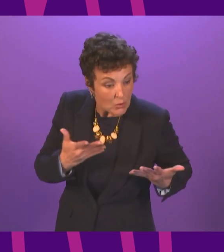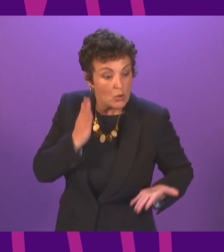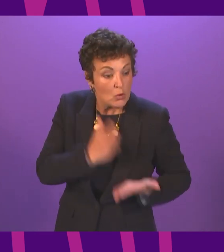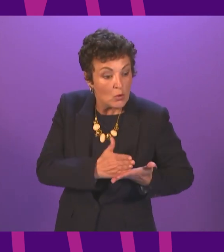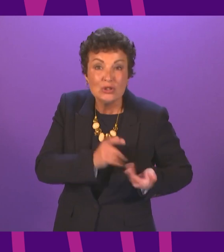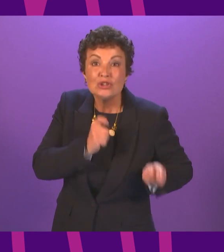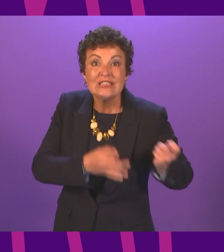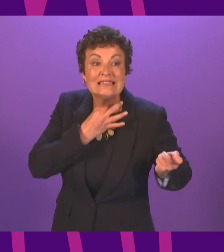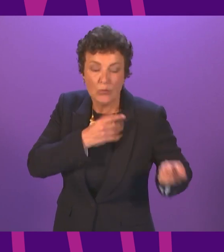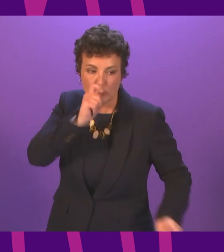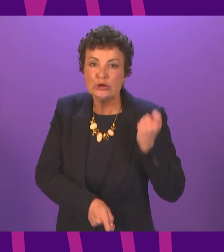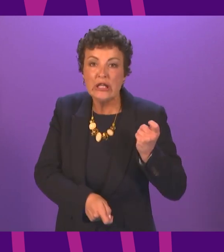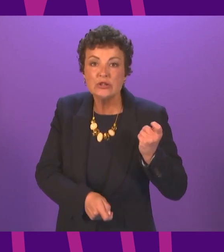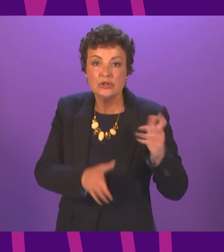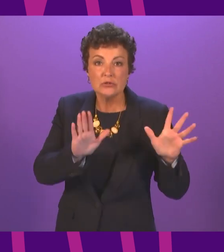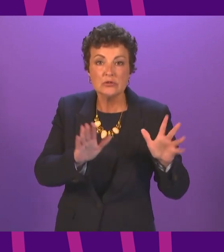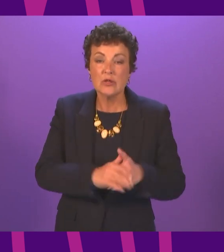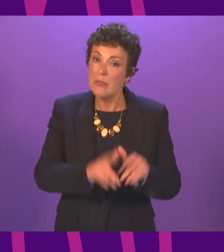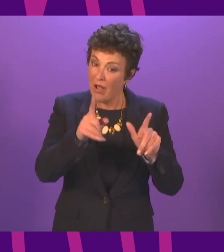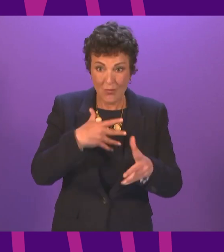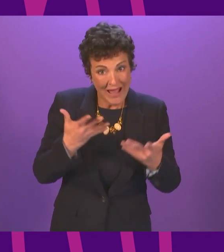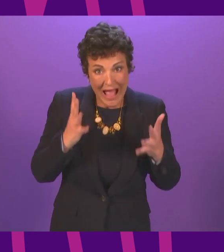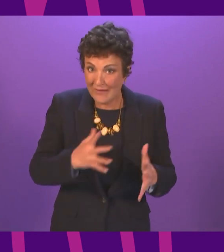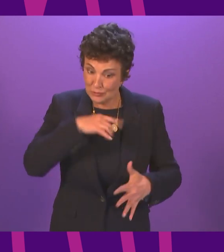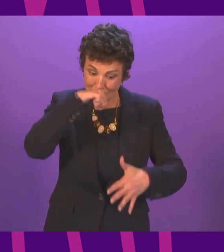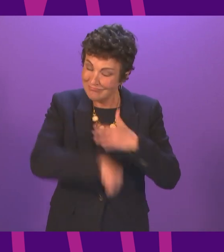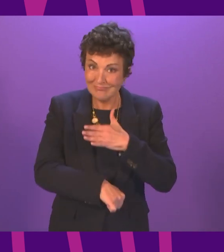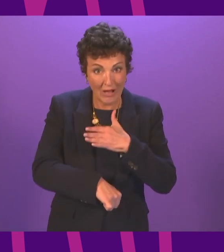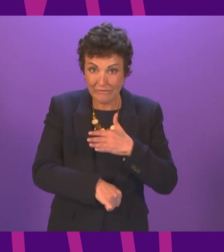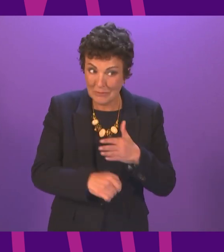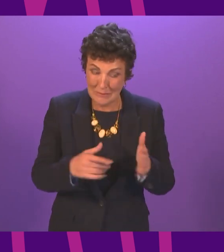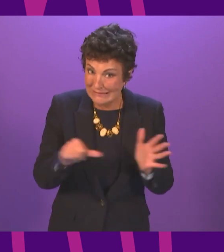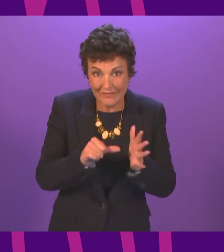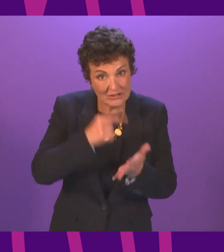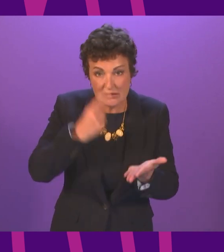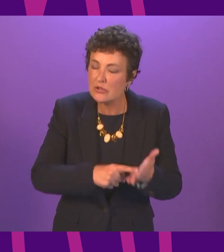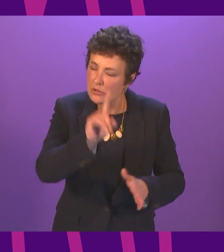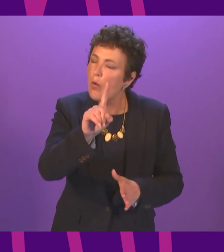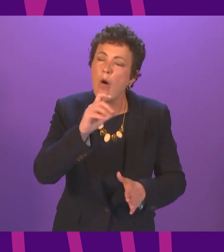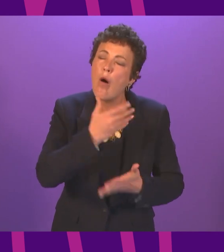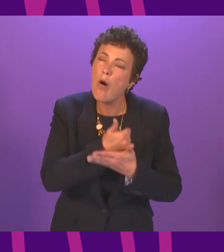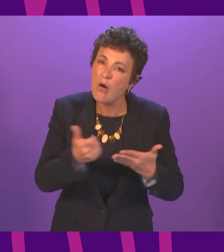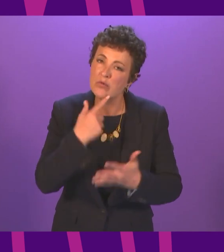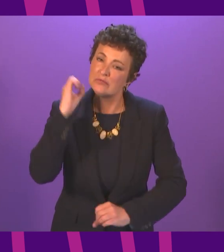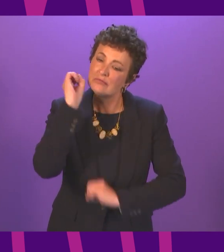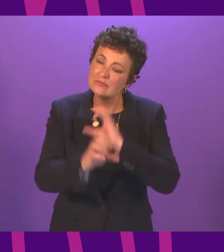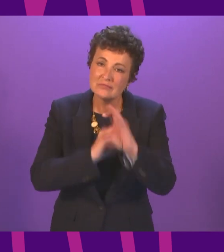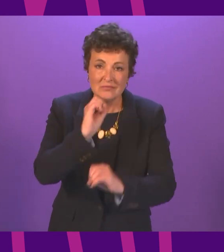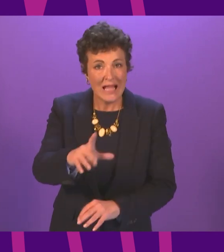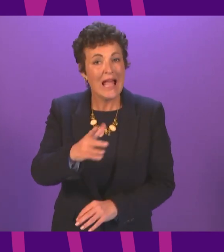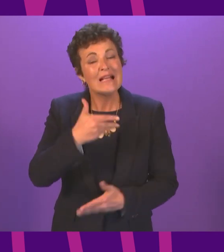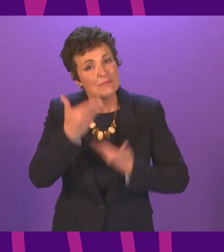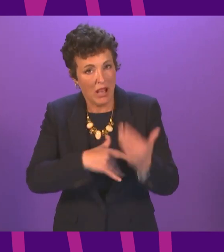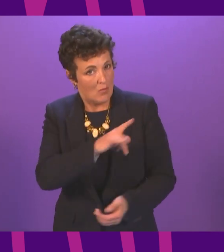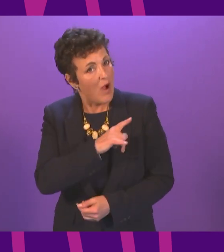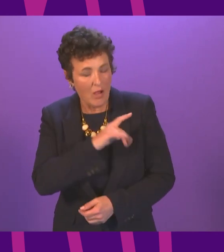necessary to do so. Where we need to take tough decisions, we will share the data and the reasoning behind the judgments that we make and give as much notice of